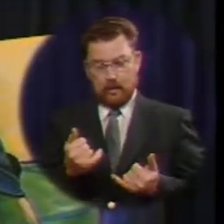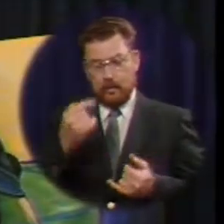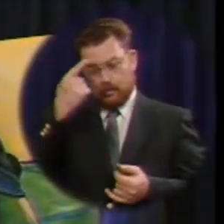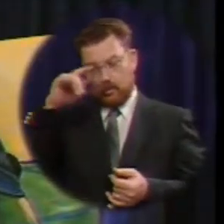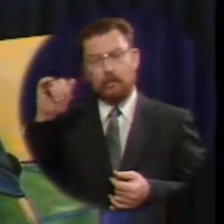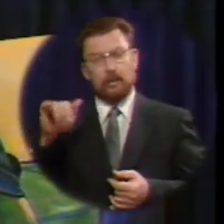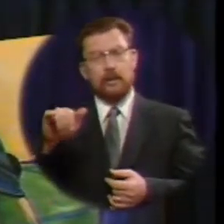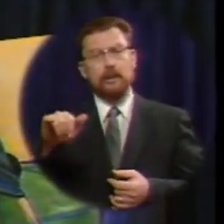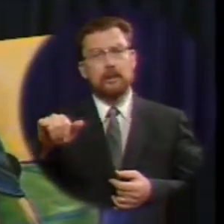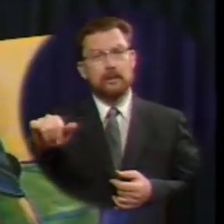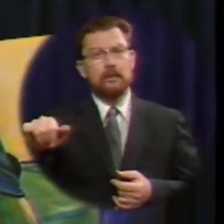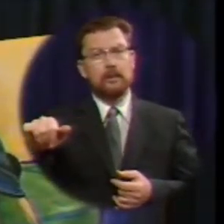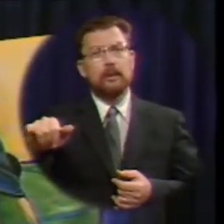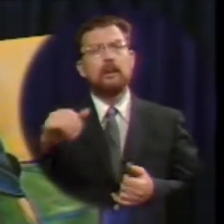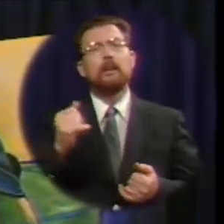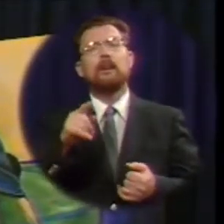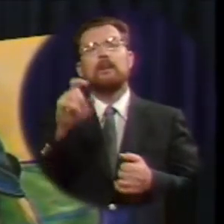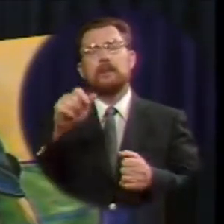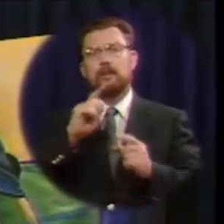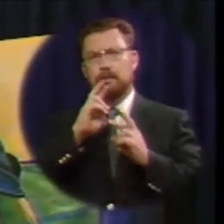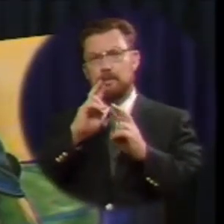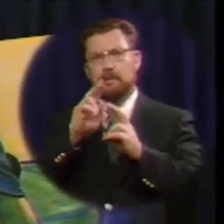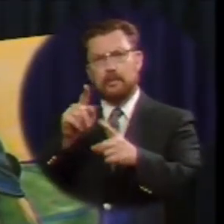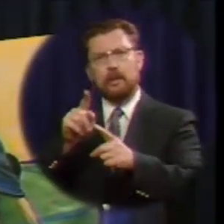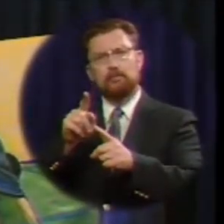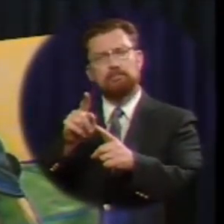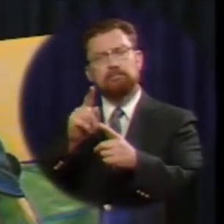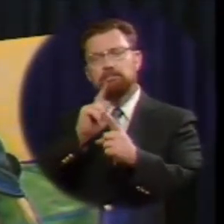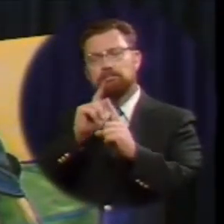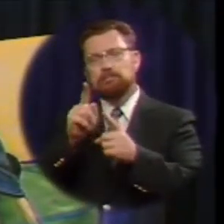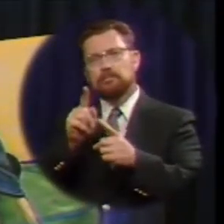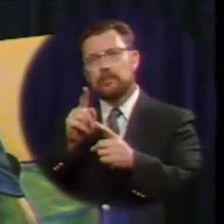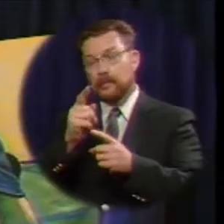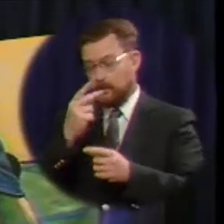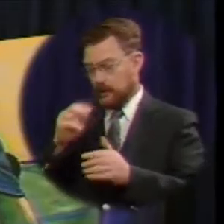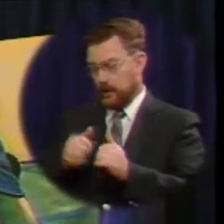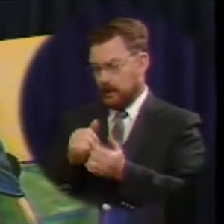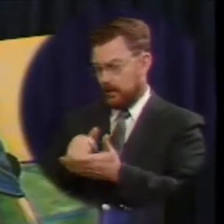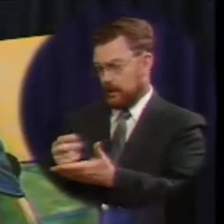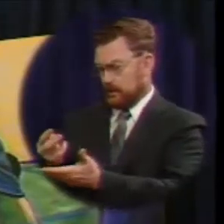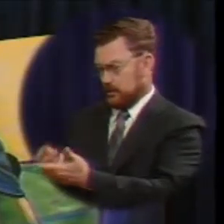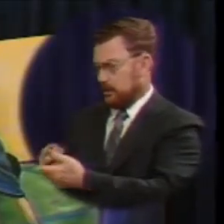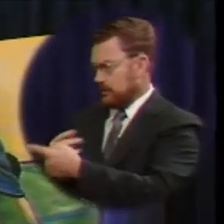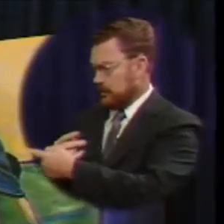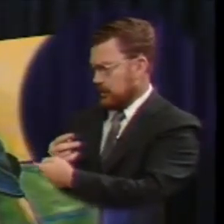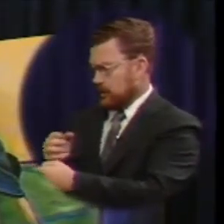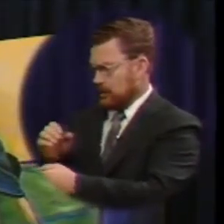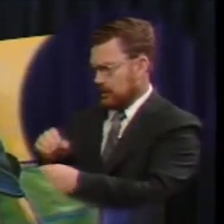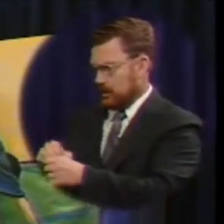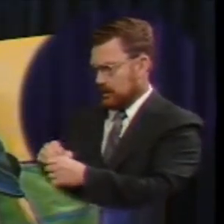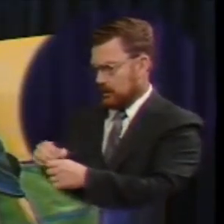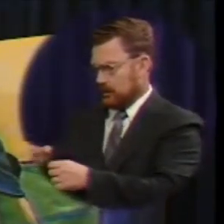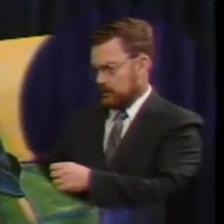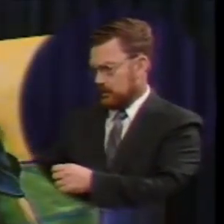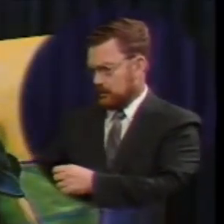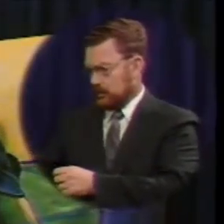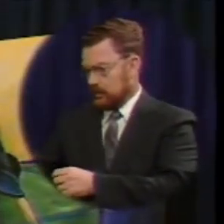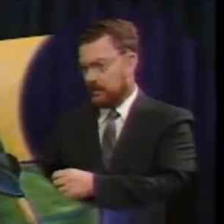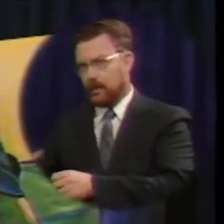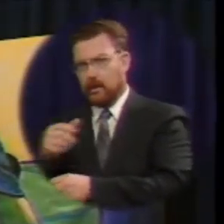now you must respond do you see how the sheep is responding to the shepherd's reach the lamb is helpless